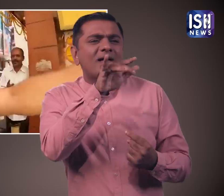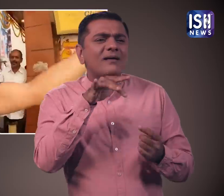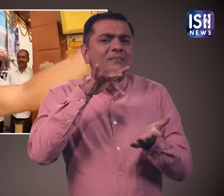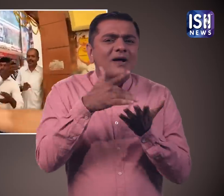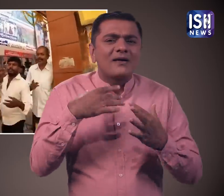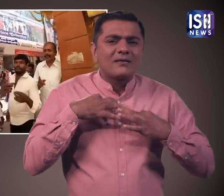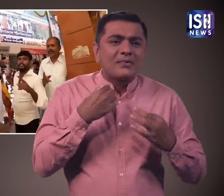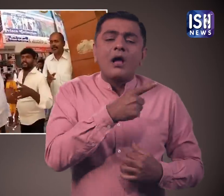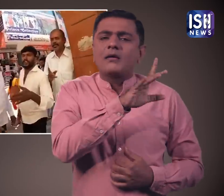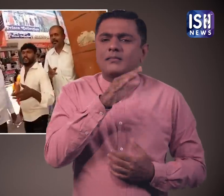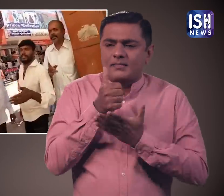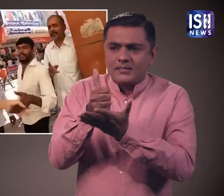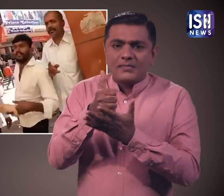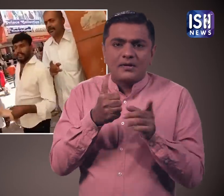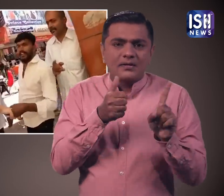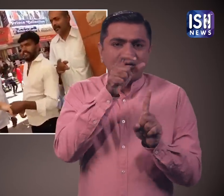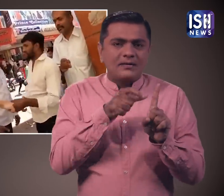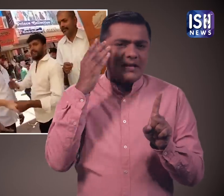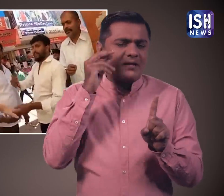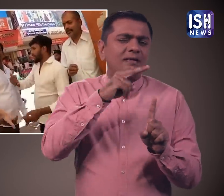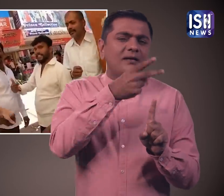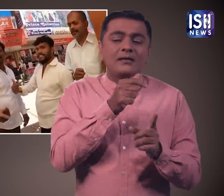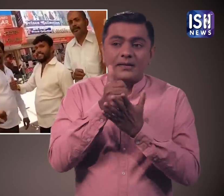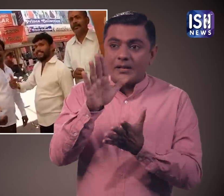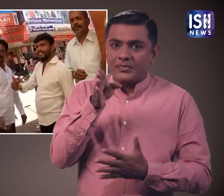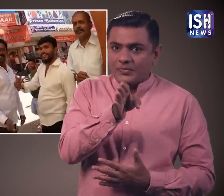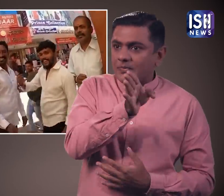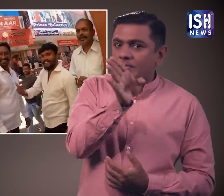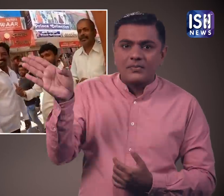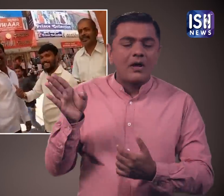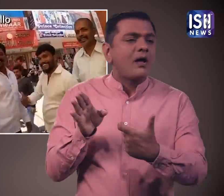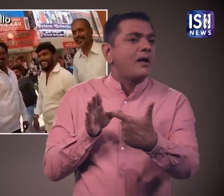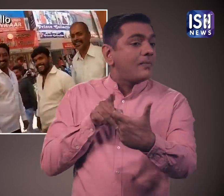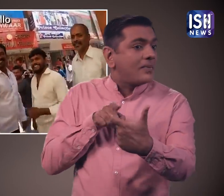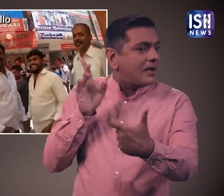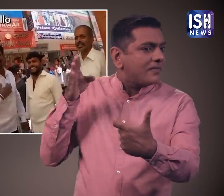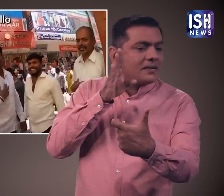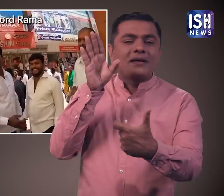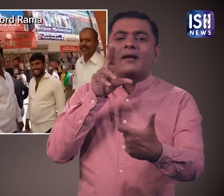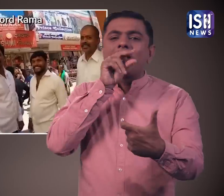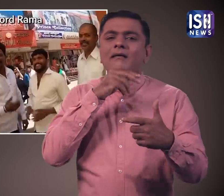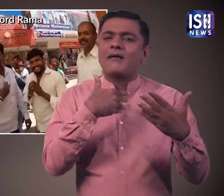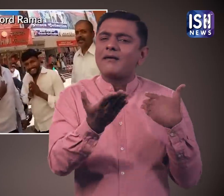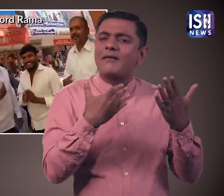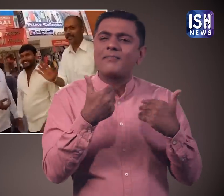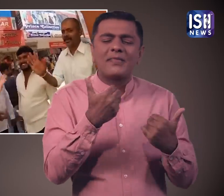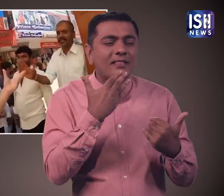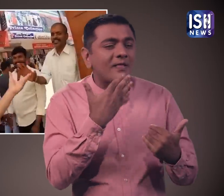When Pedro asked where he could buy a shirt, a man gave him directions. He thanked the man and said